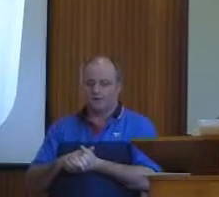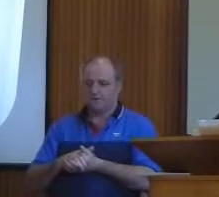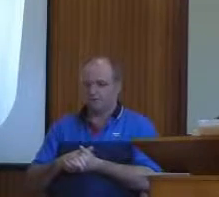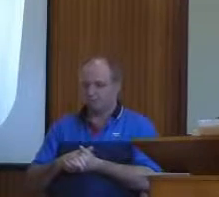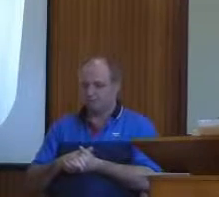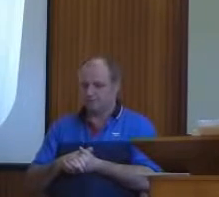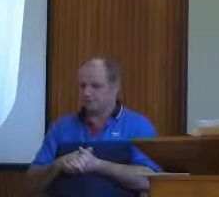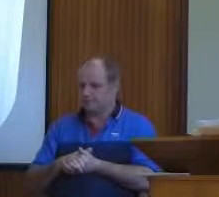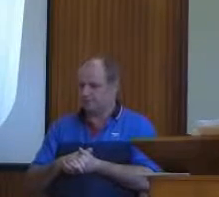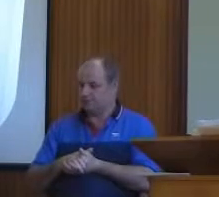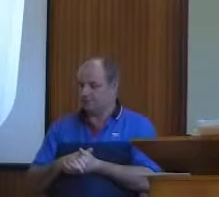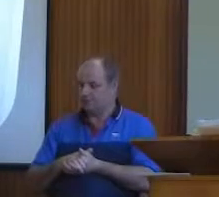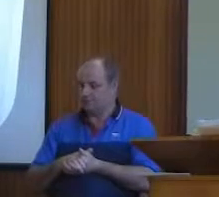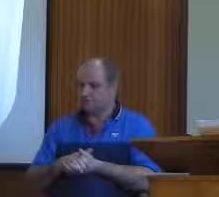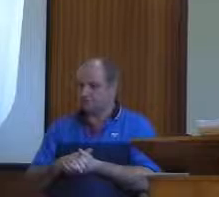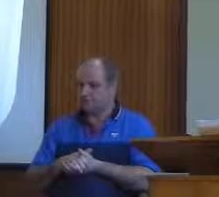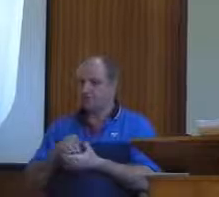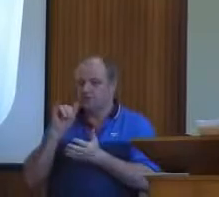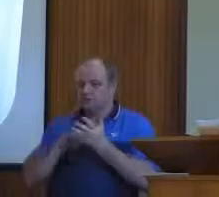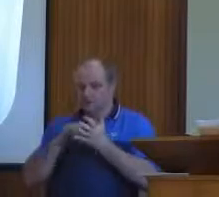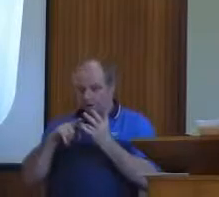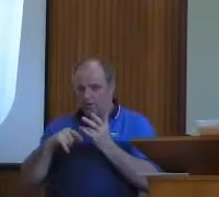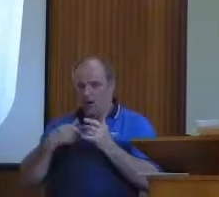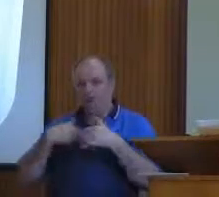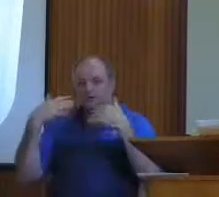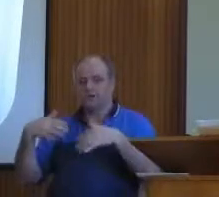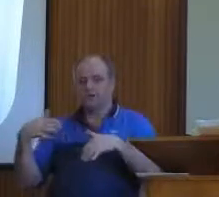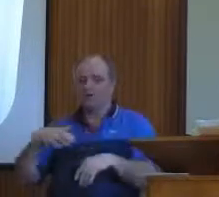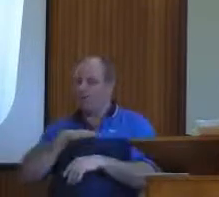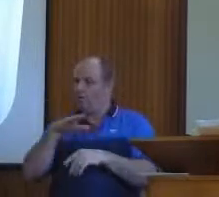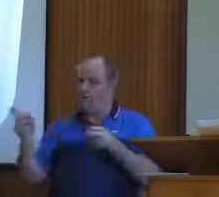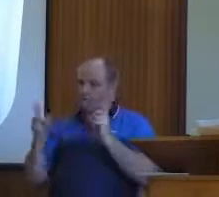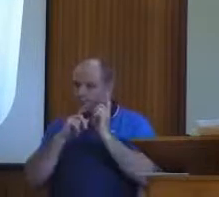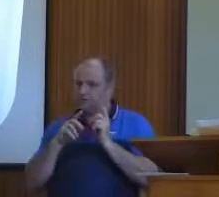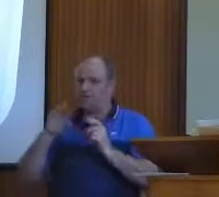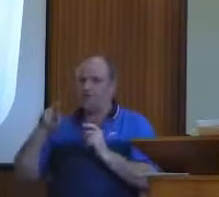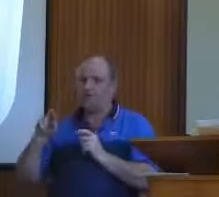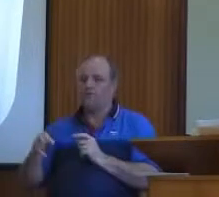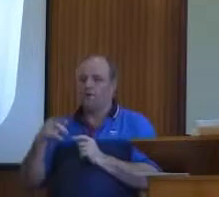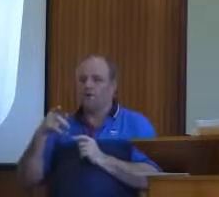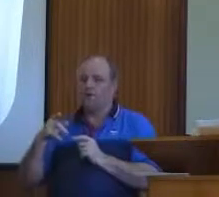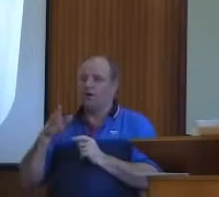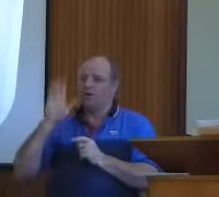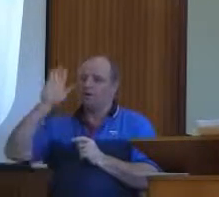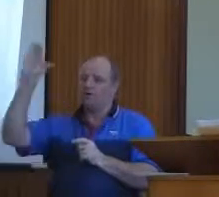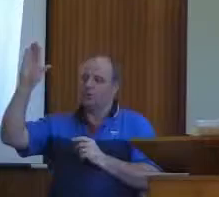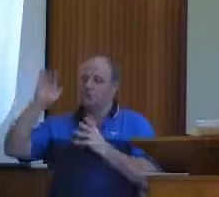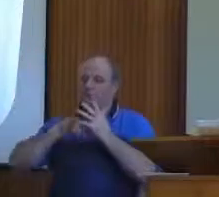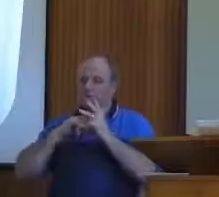Therefore, I endure all things for the elect's sake. Now look at that word,